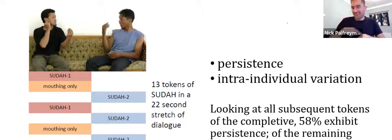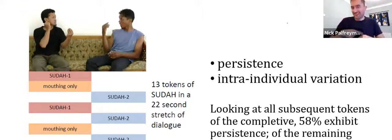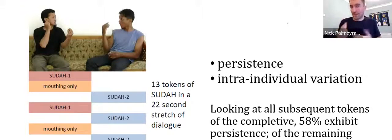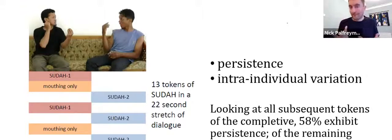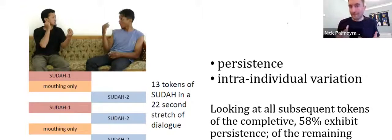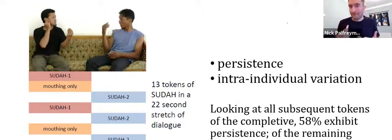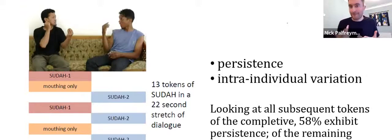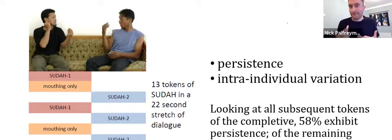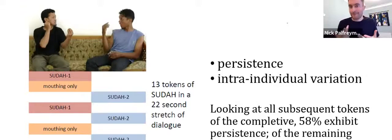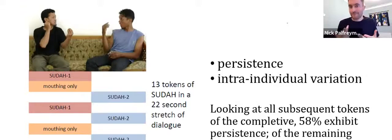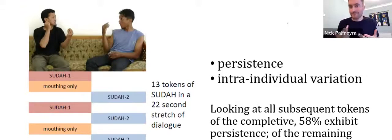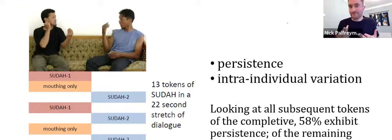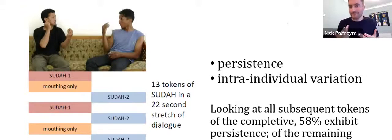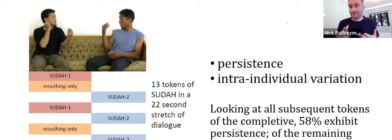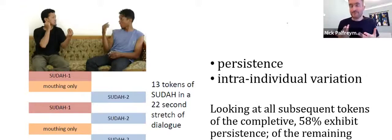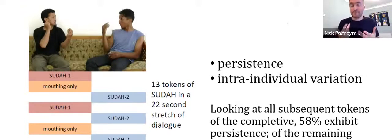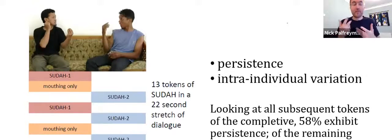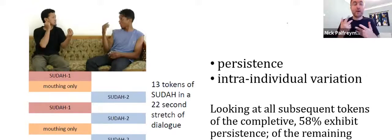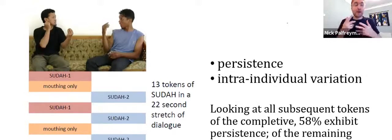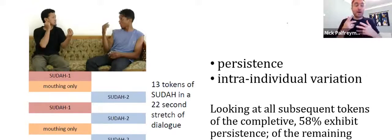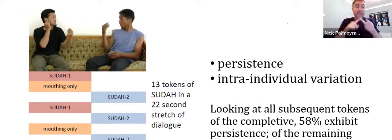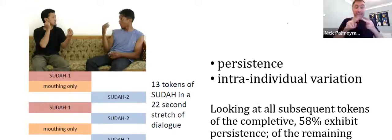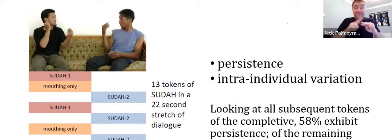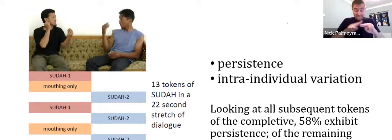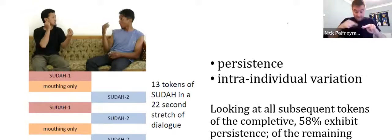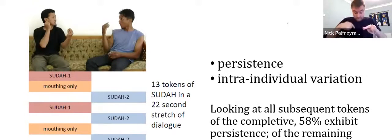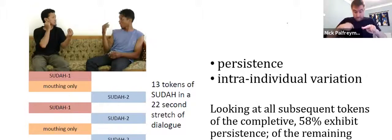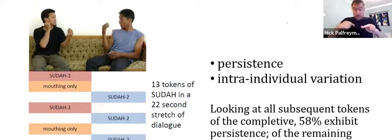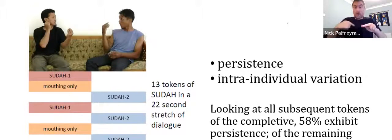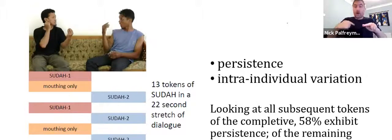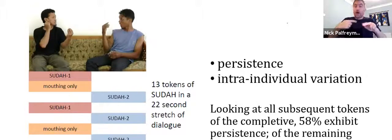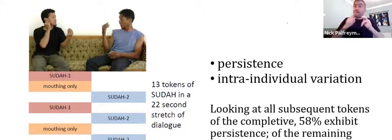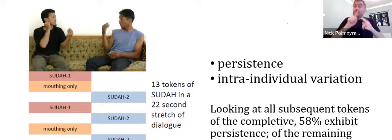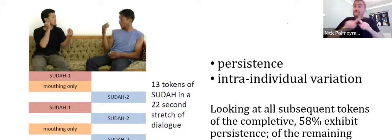variant. So, they exhibit persistence.